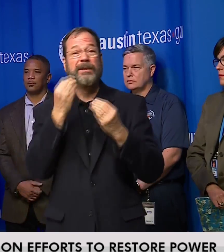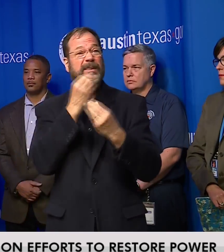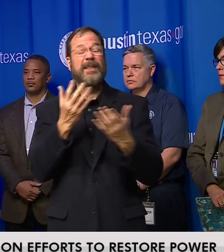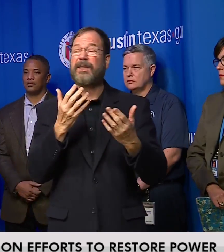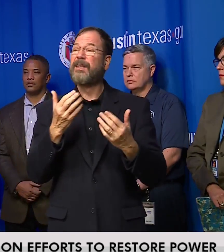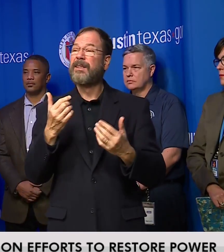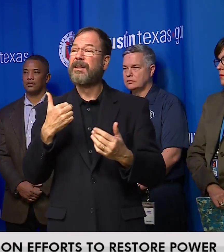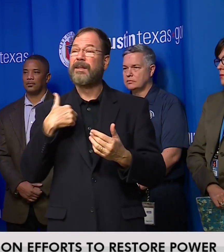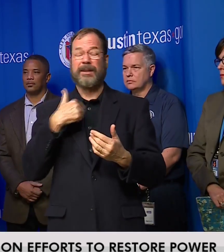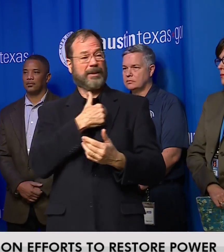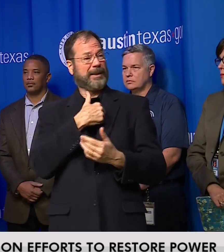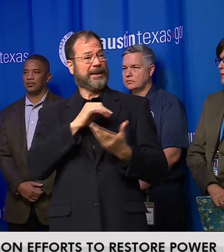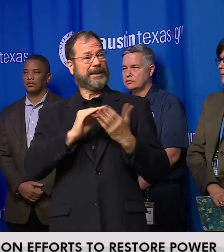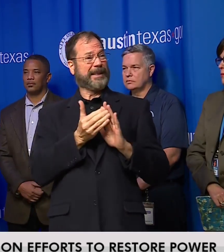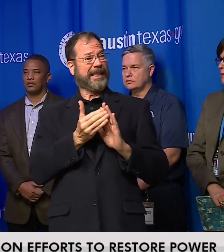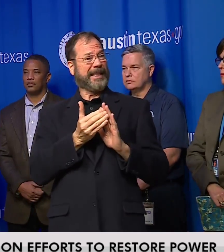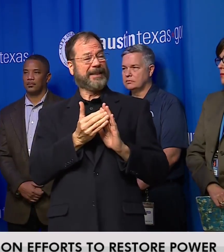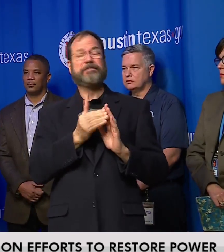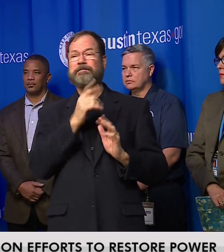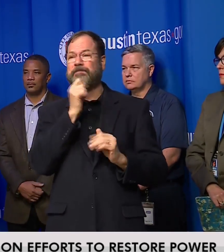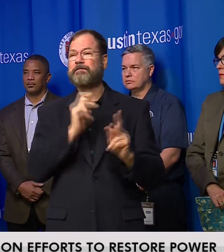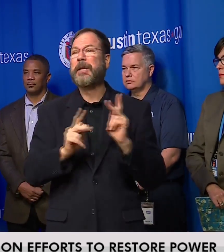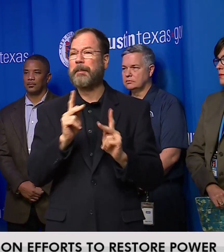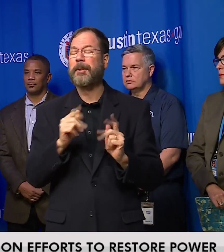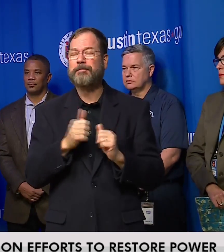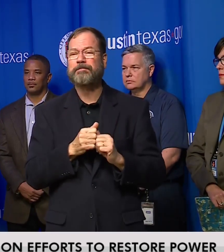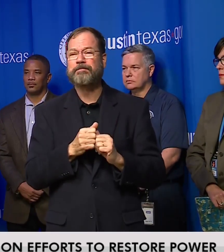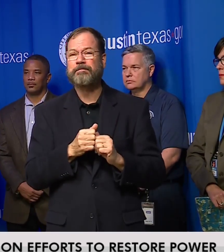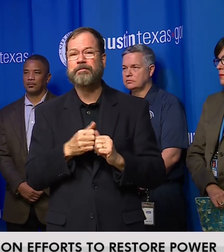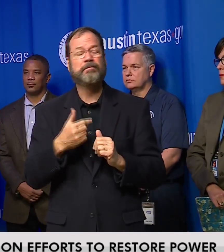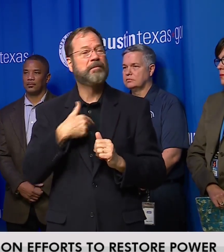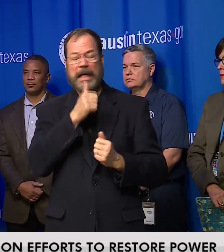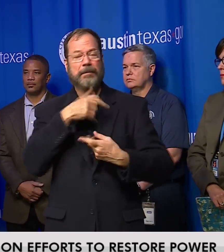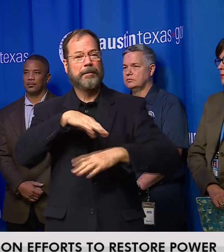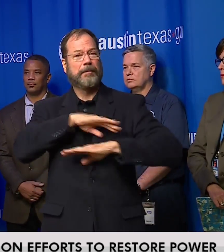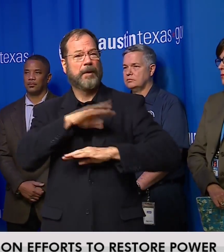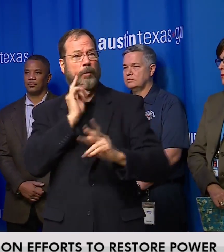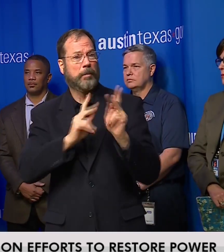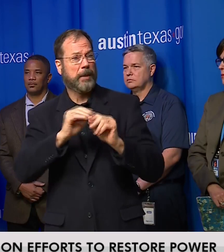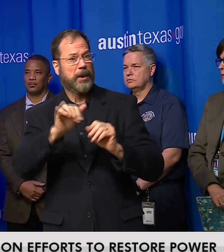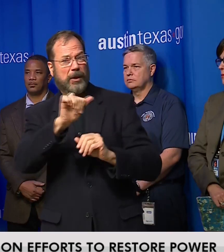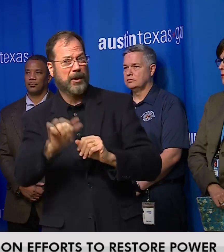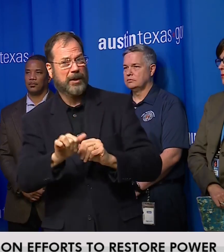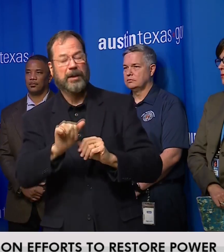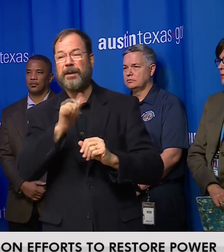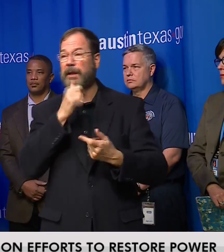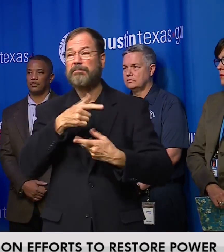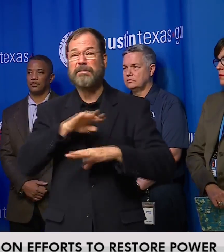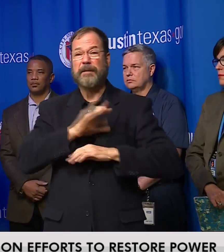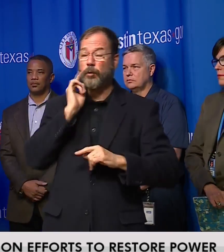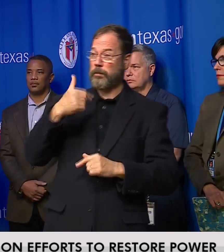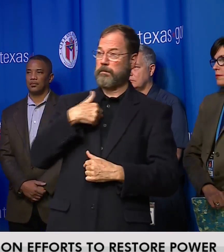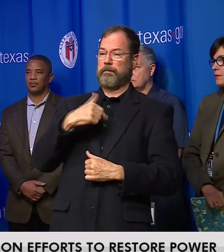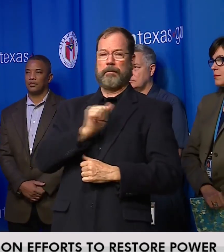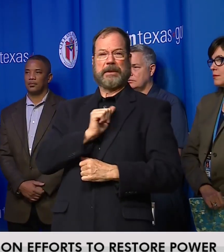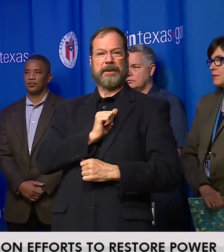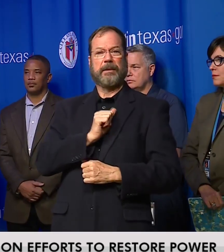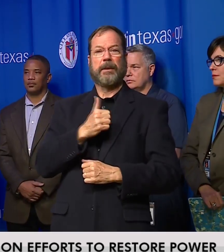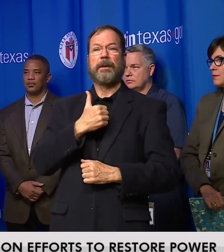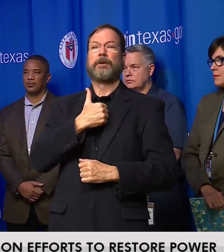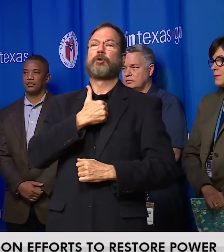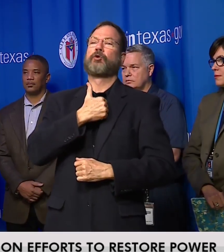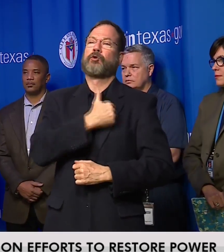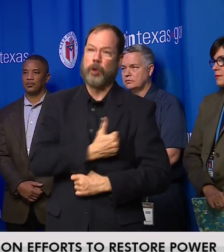let its citizens down. The situation is unacceptable to the community and it's unacceptable to me. And I'm